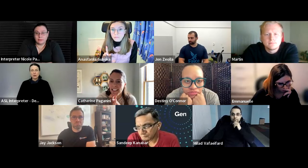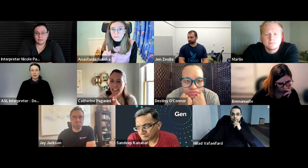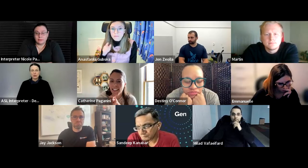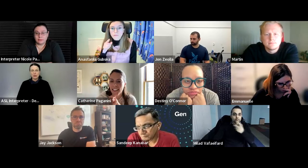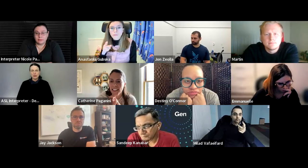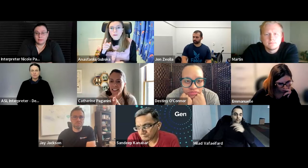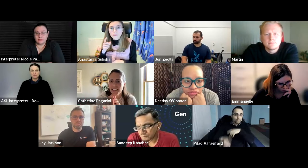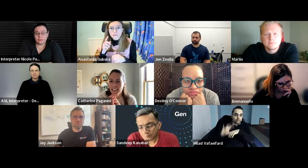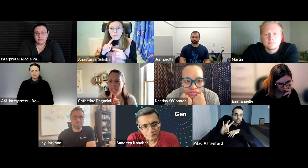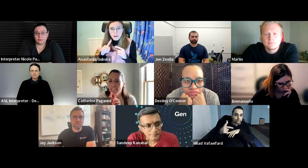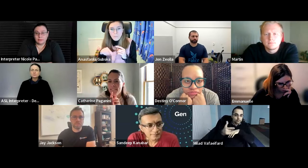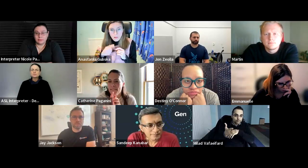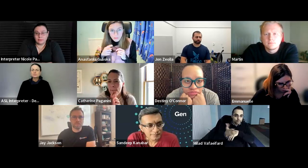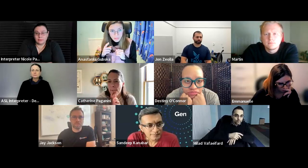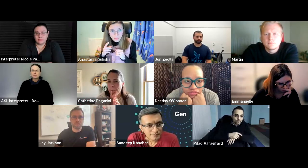oh um